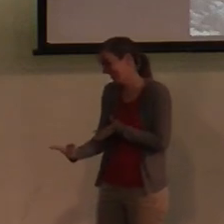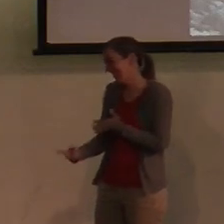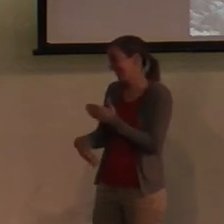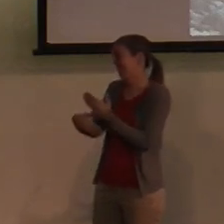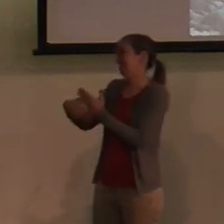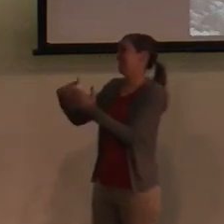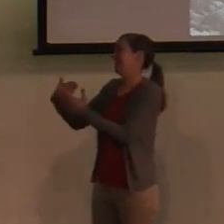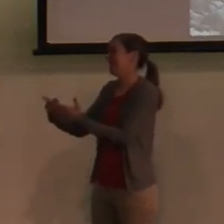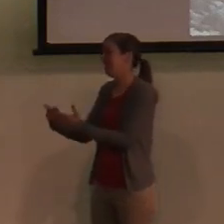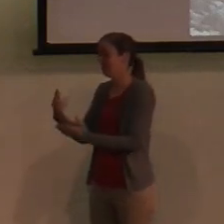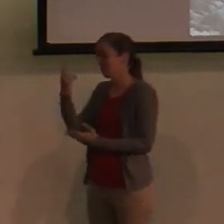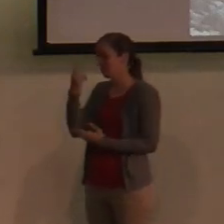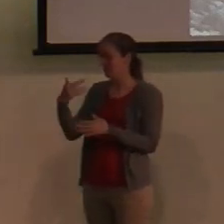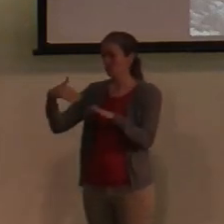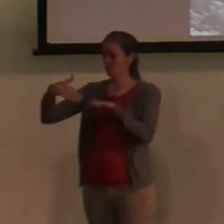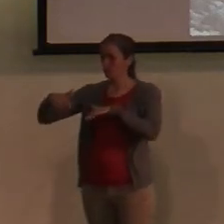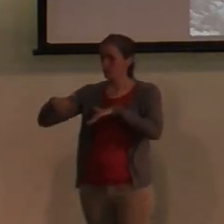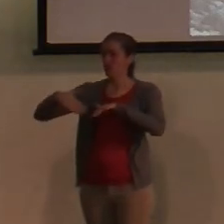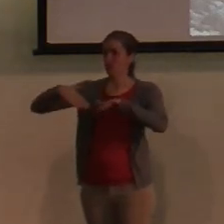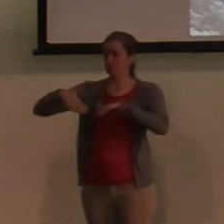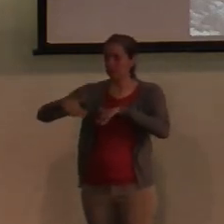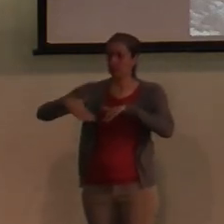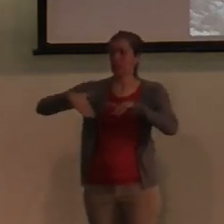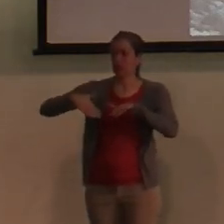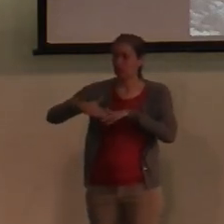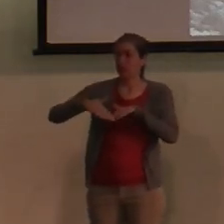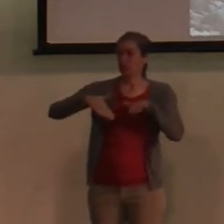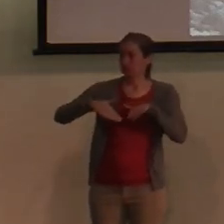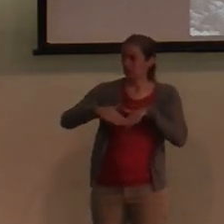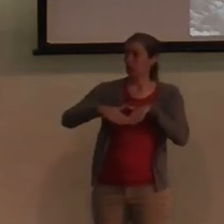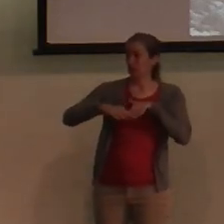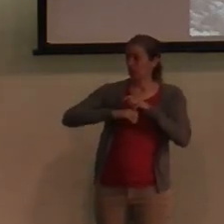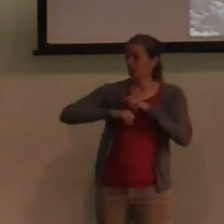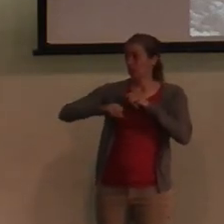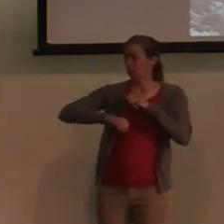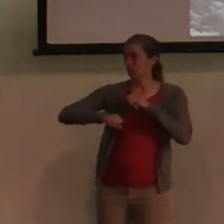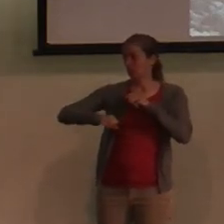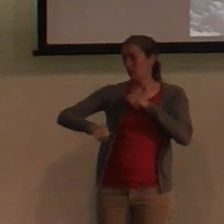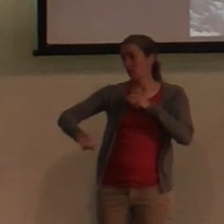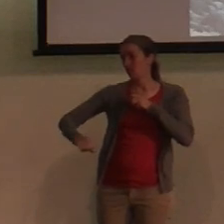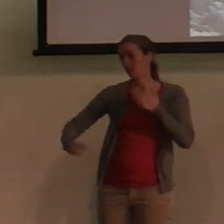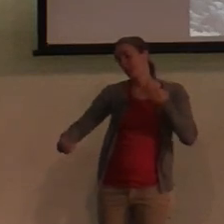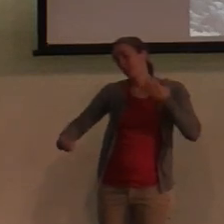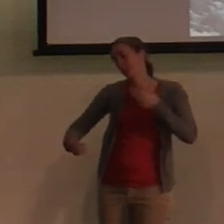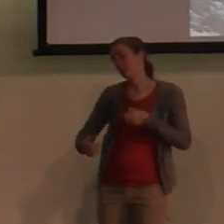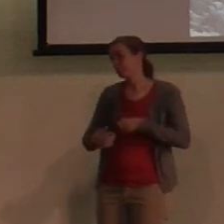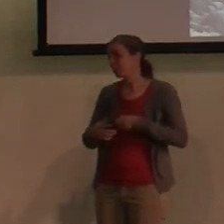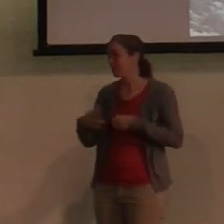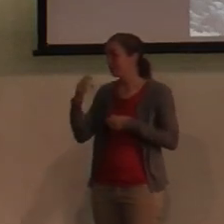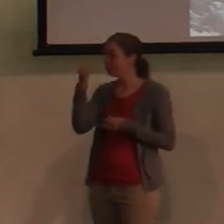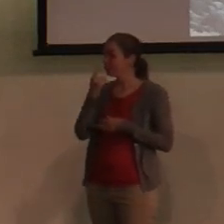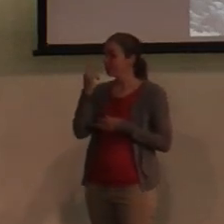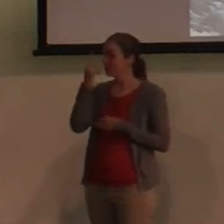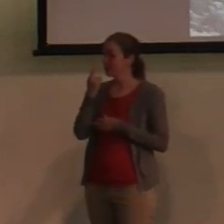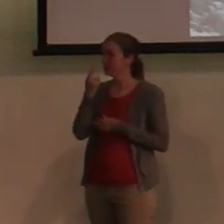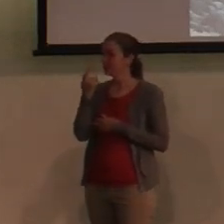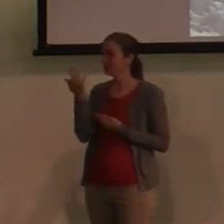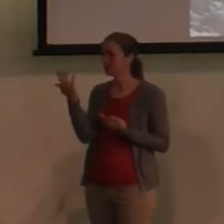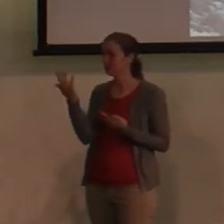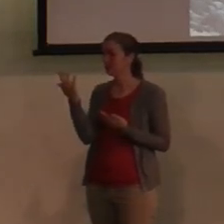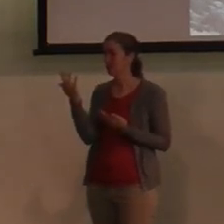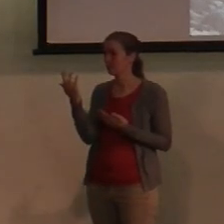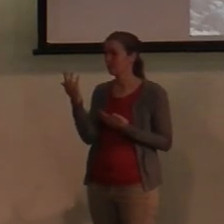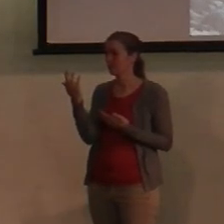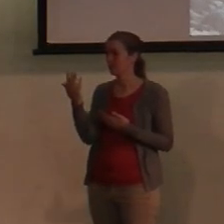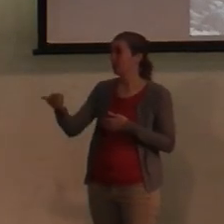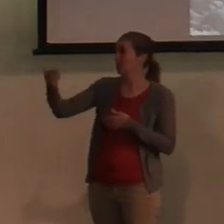walking there, that would be a pretty good journey for them to go. So, but realizing that as in the